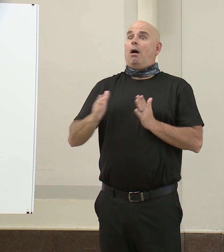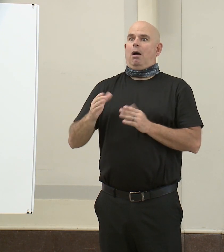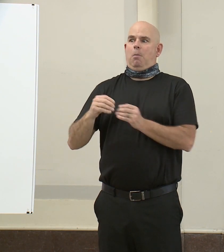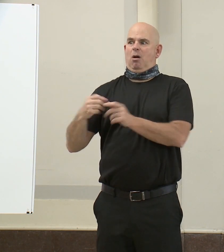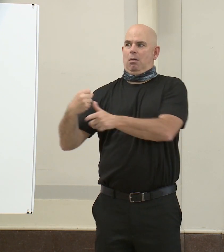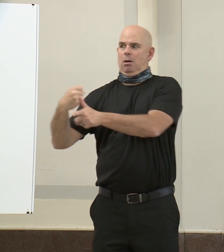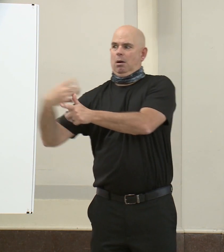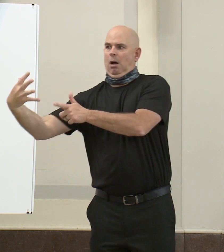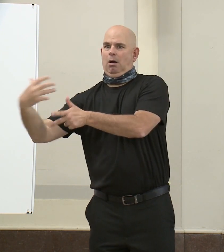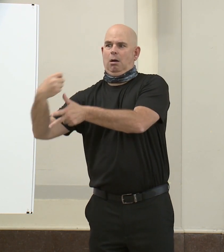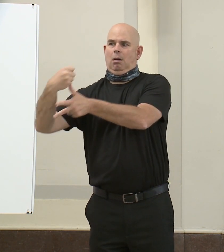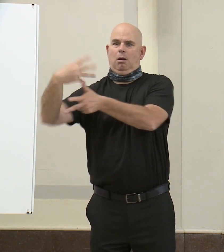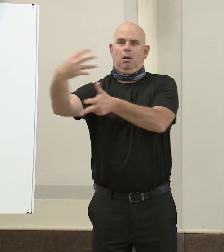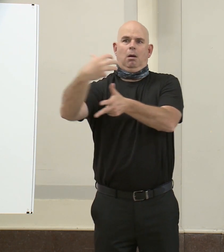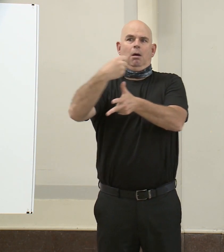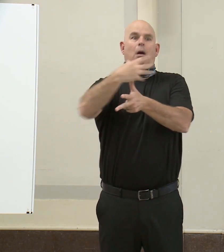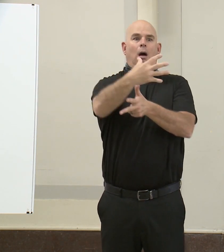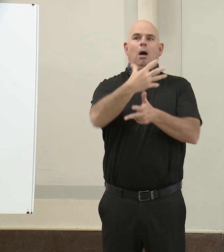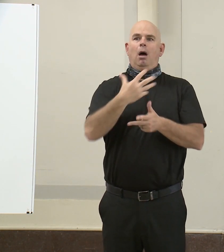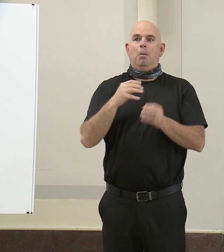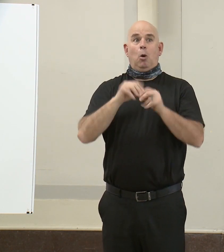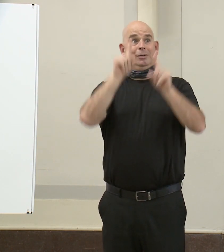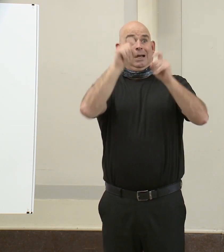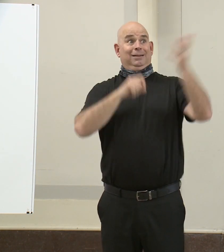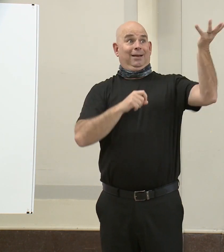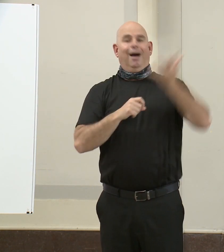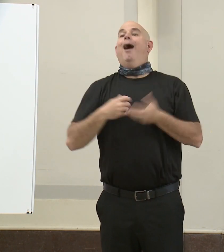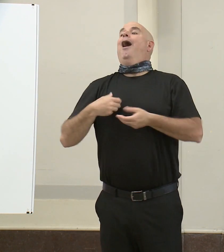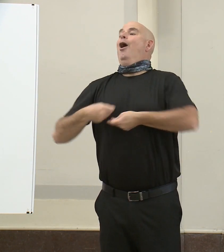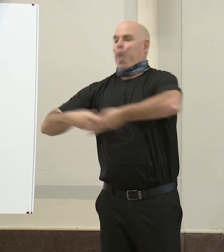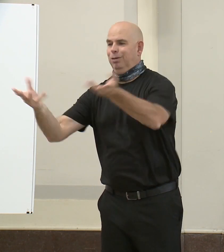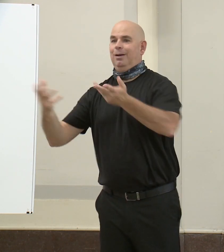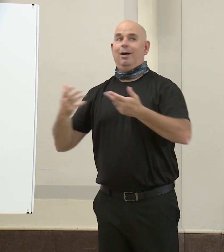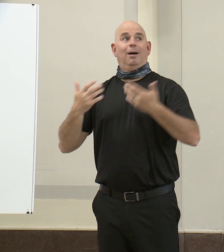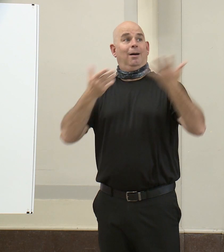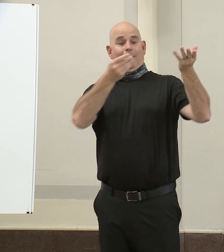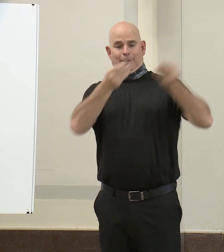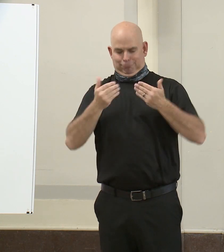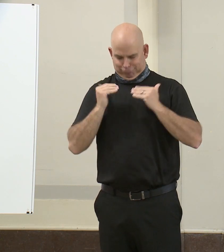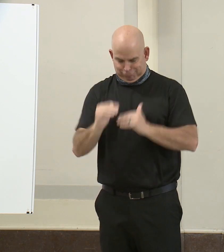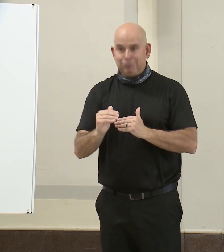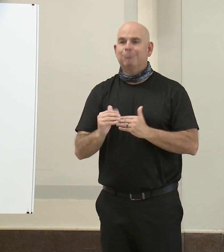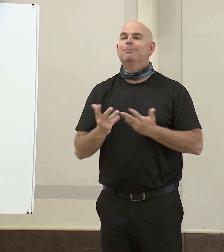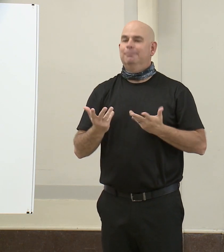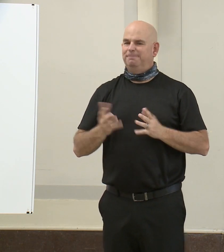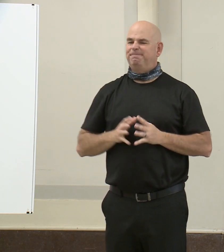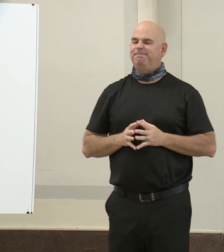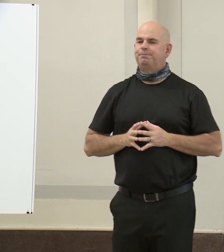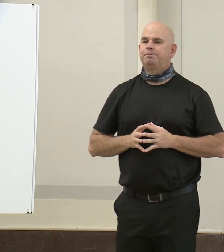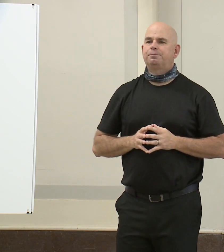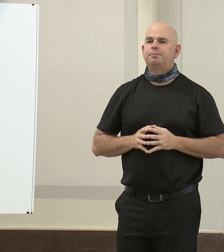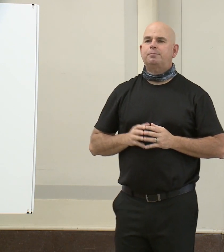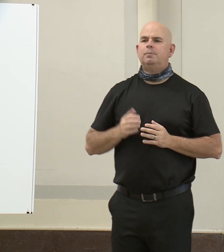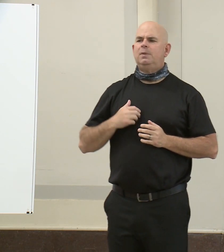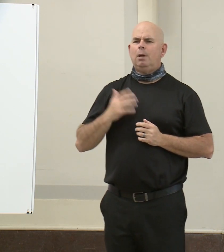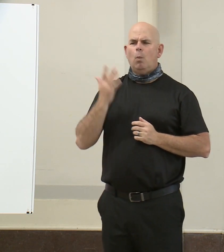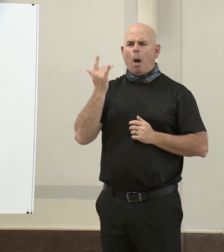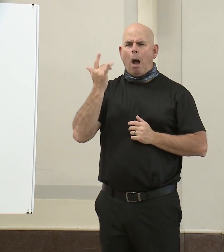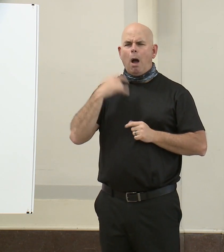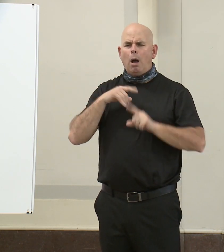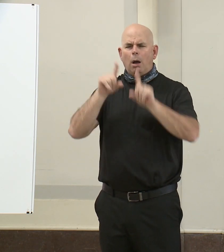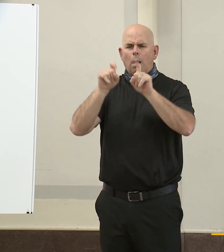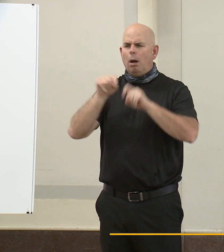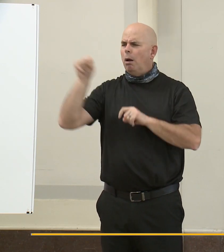become available. The selection of these mobile testing sites is based on our analysis of testing and case data in communities,